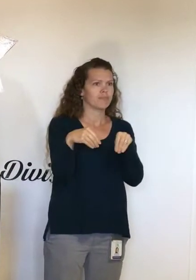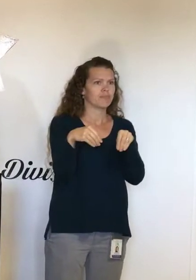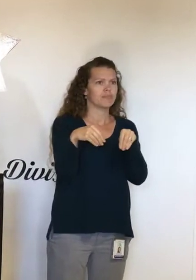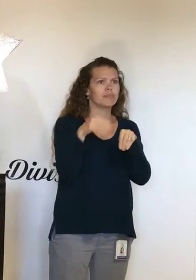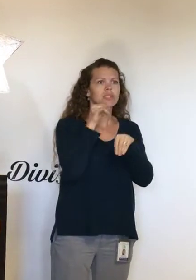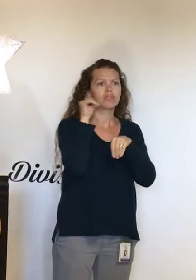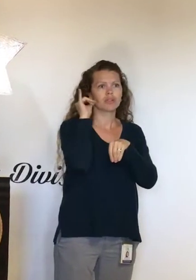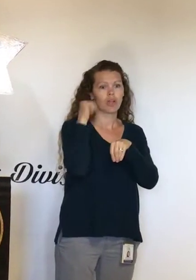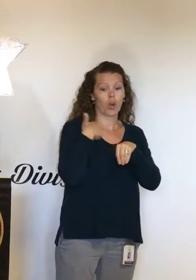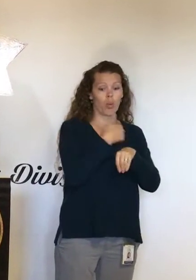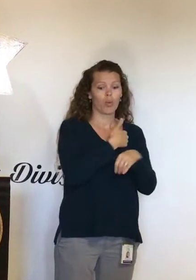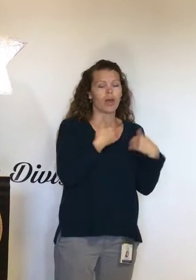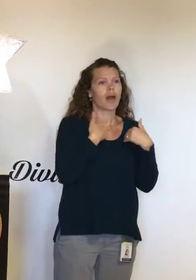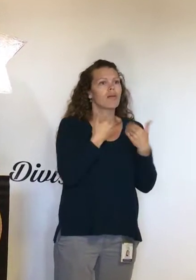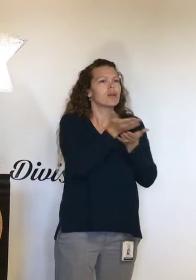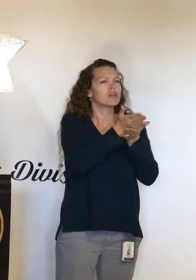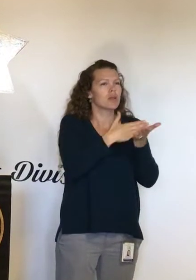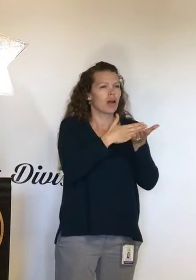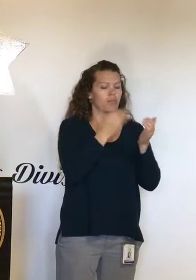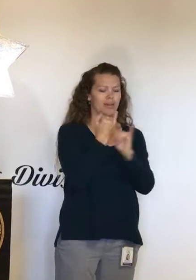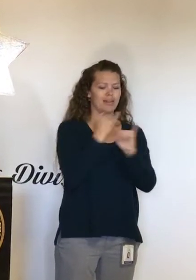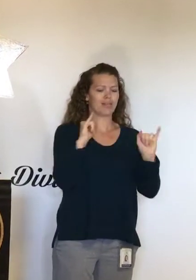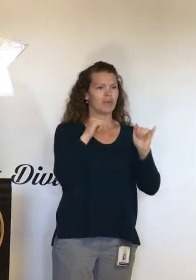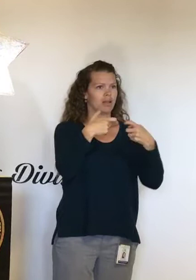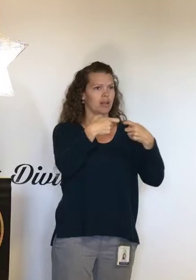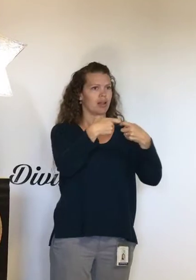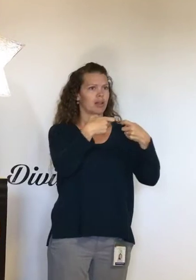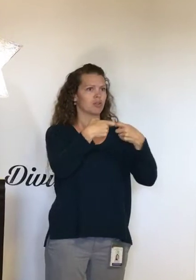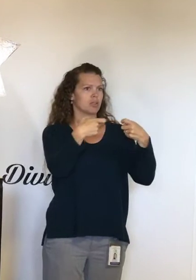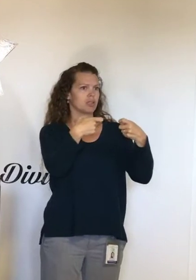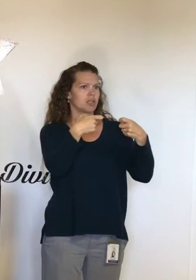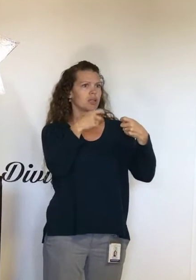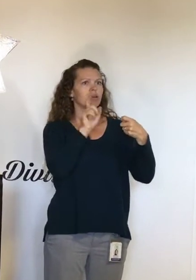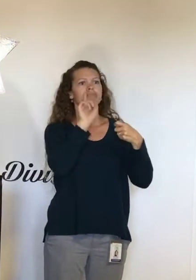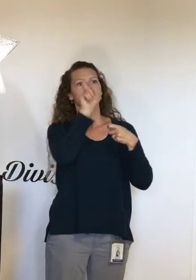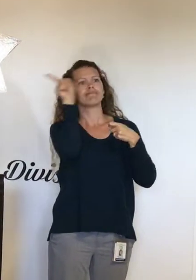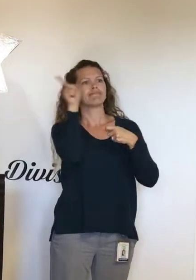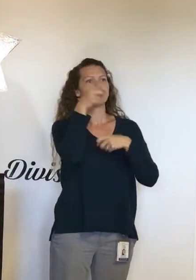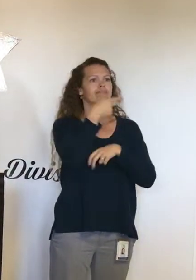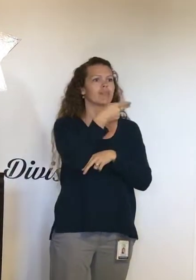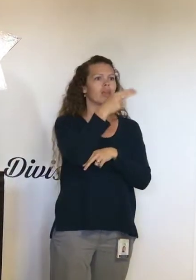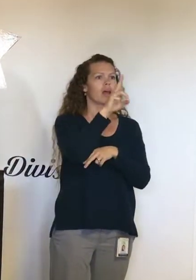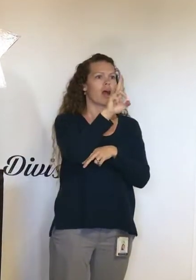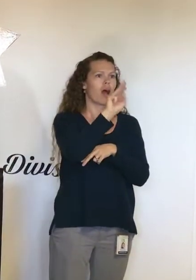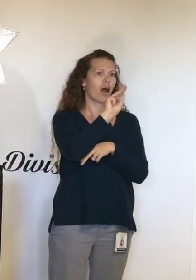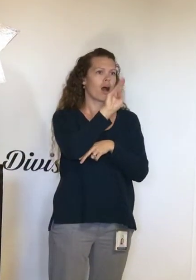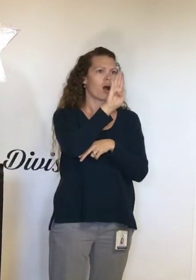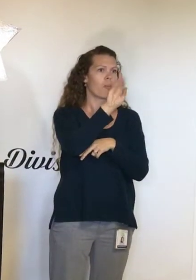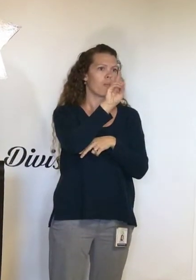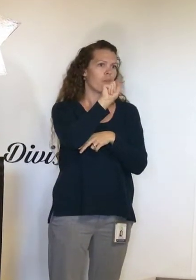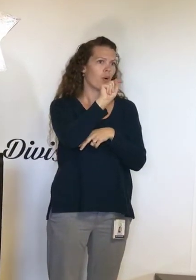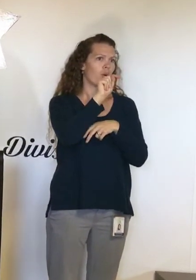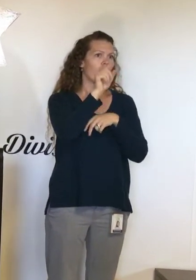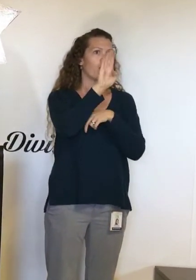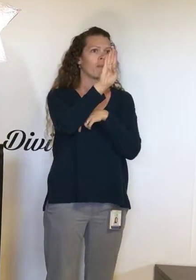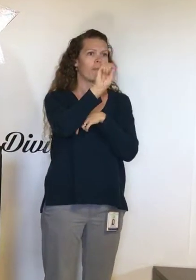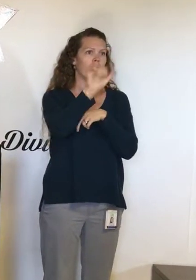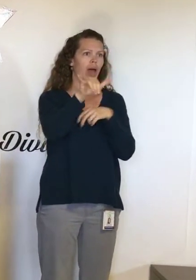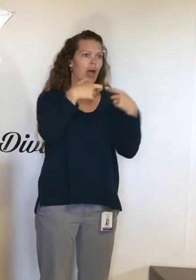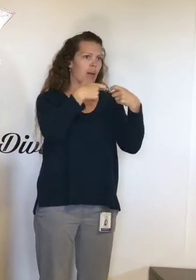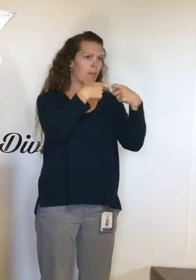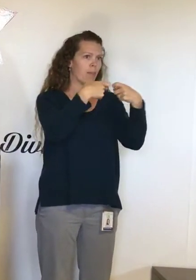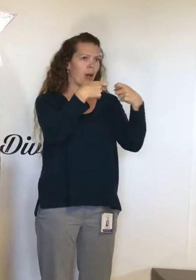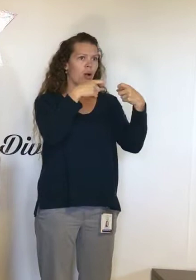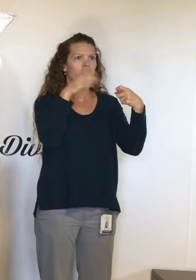some independent power plants here in the county. Humboldt Bay power plants there at King Salmon. We also have some biomass